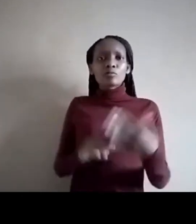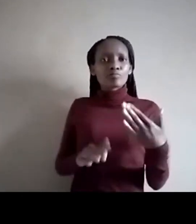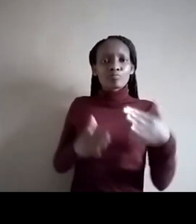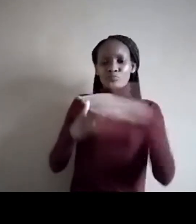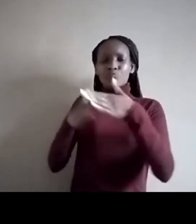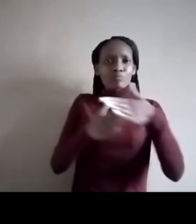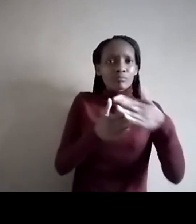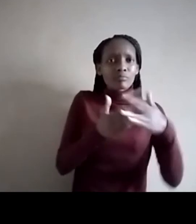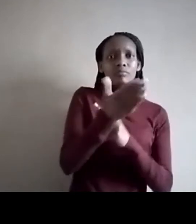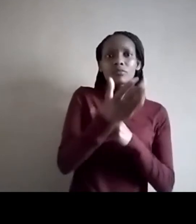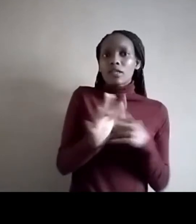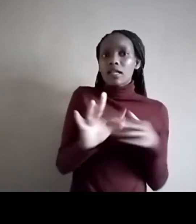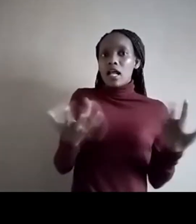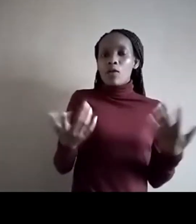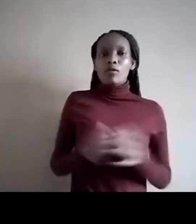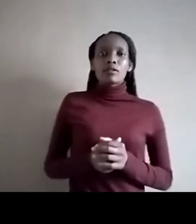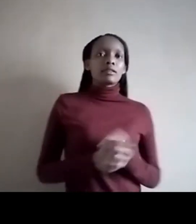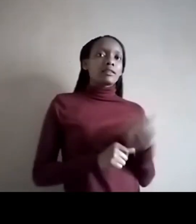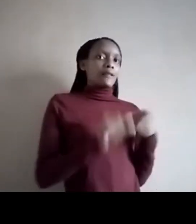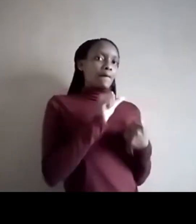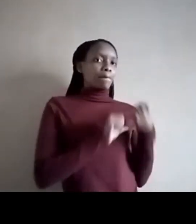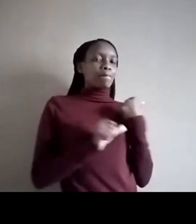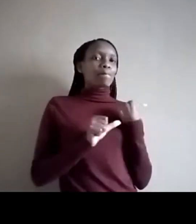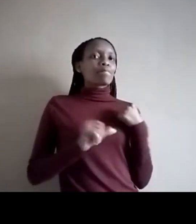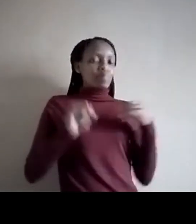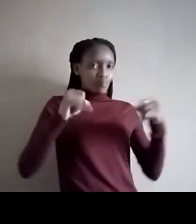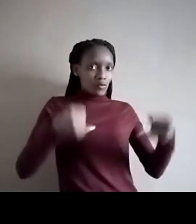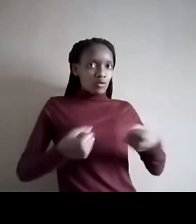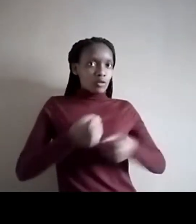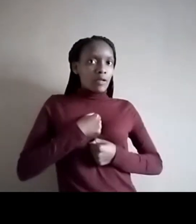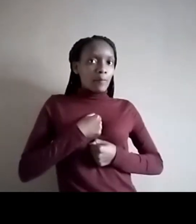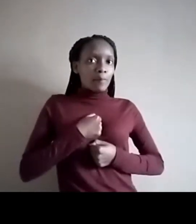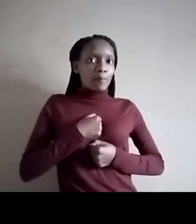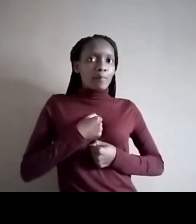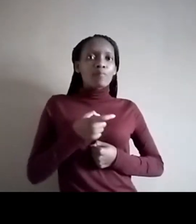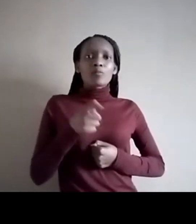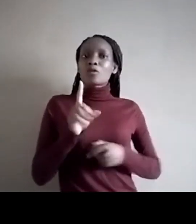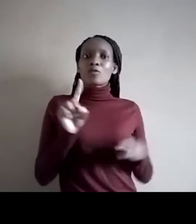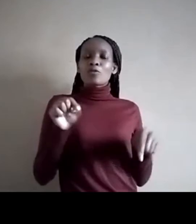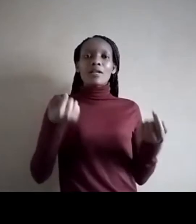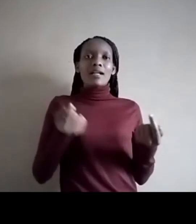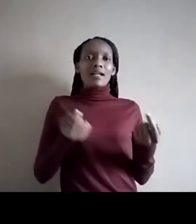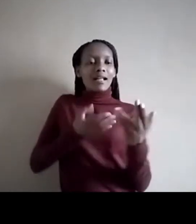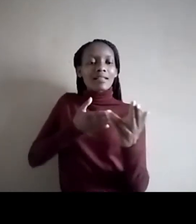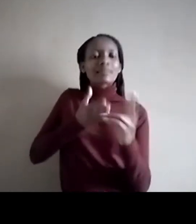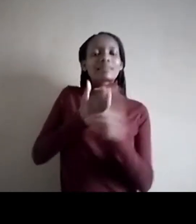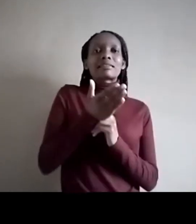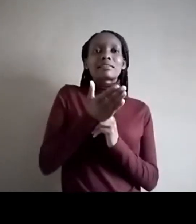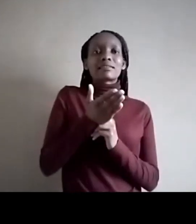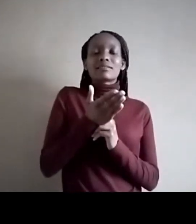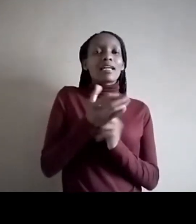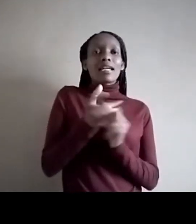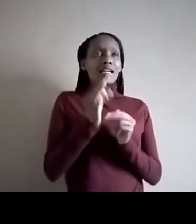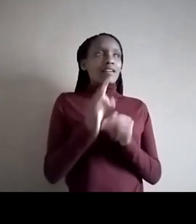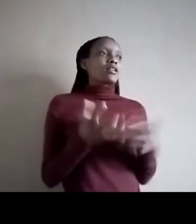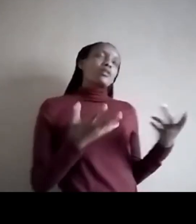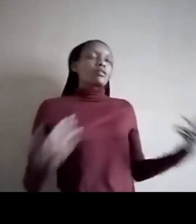Again, I'm going to go back to my introduction. You are never going to overcome anything if you accept things as they are. But